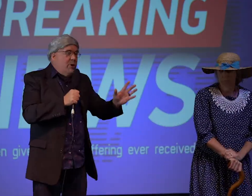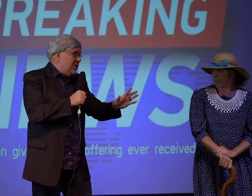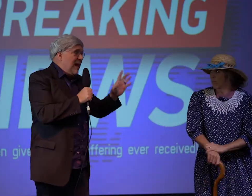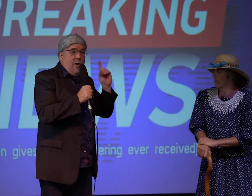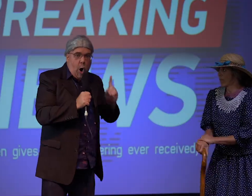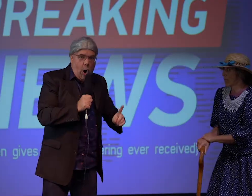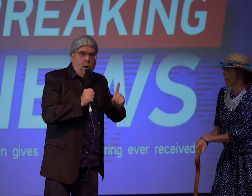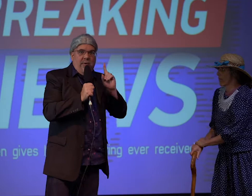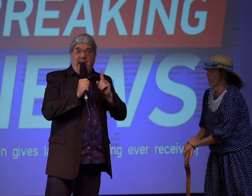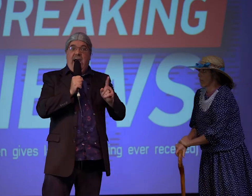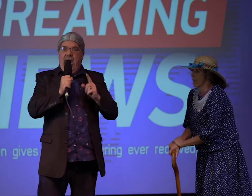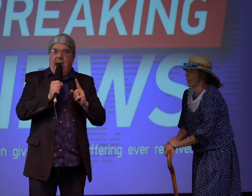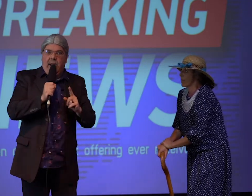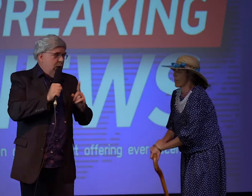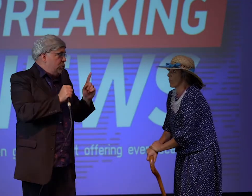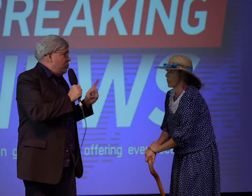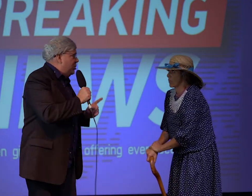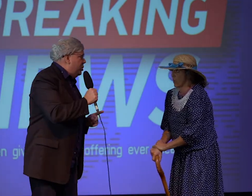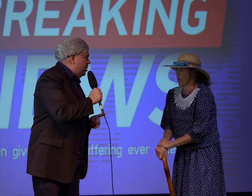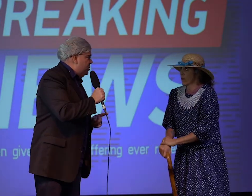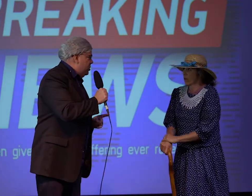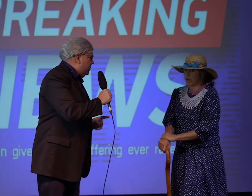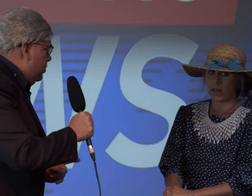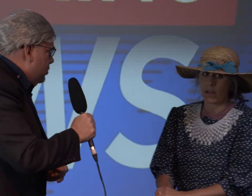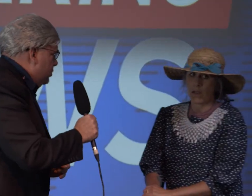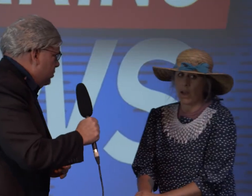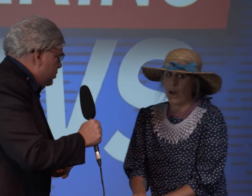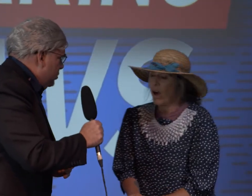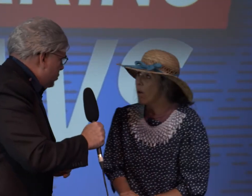someone just gave all they had to the church